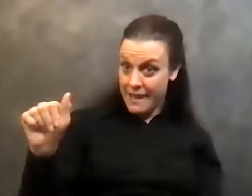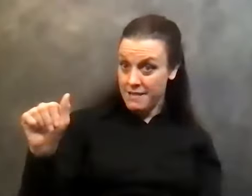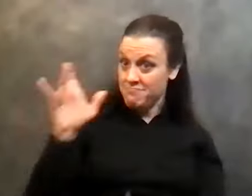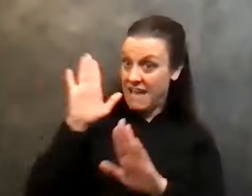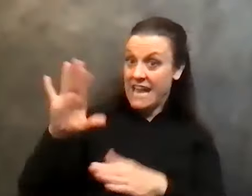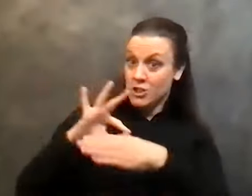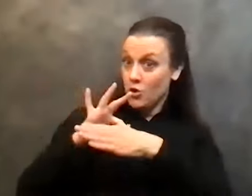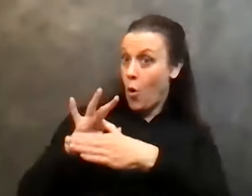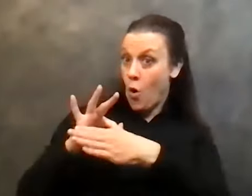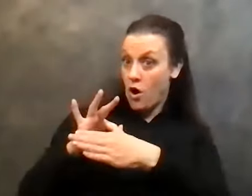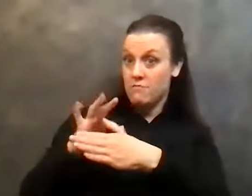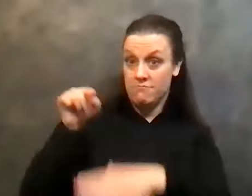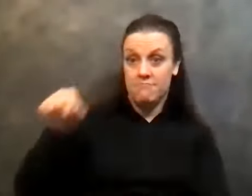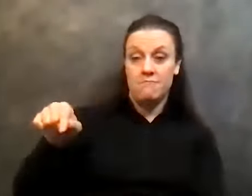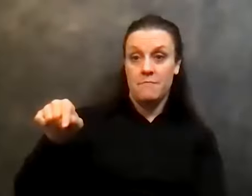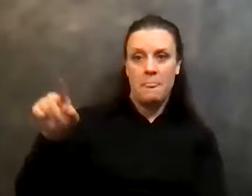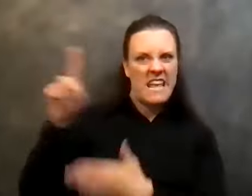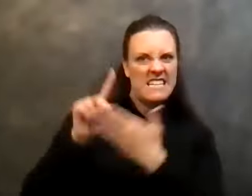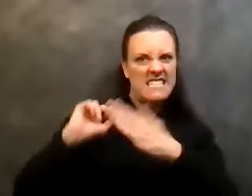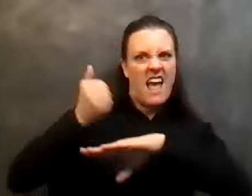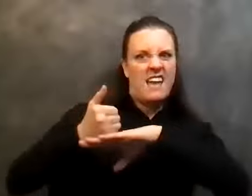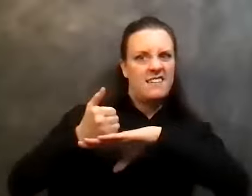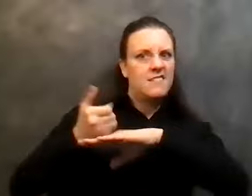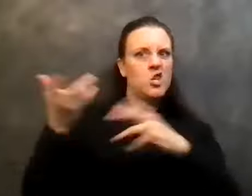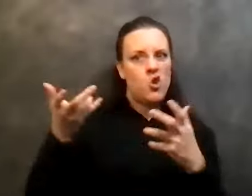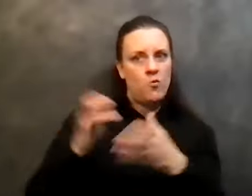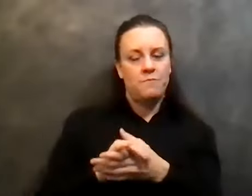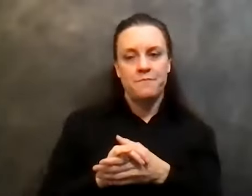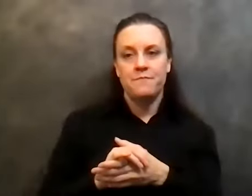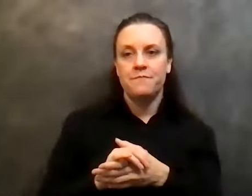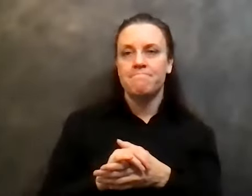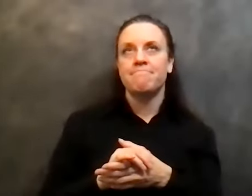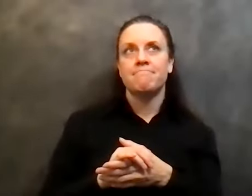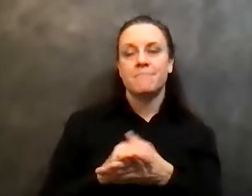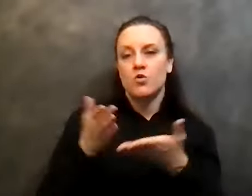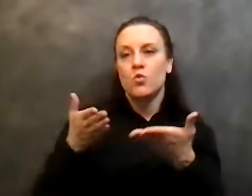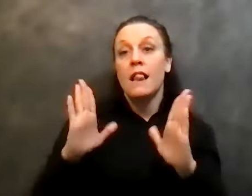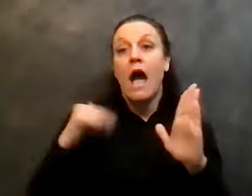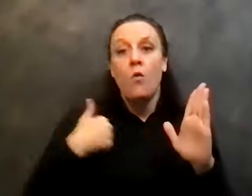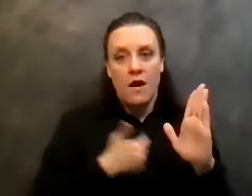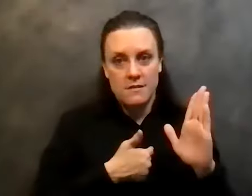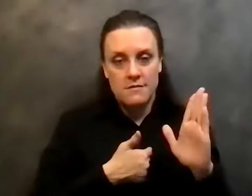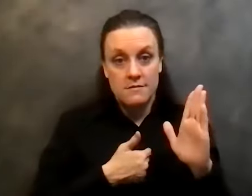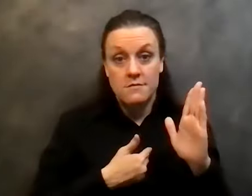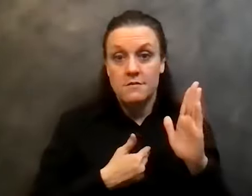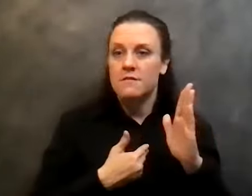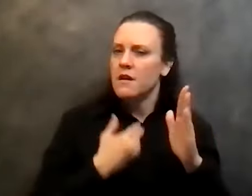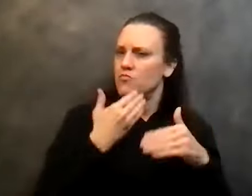what it's designed to do is to allow us through a process, allow us to gain